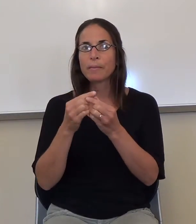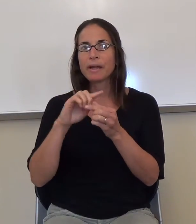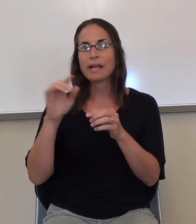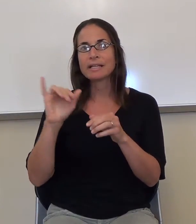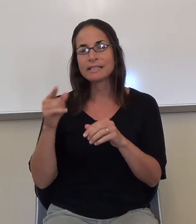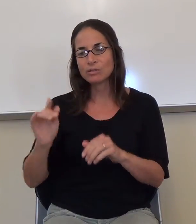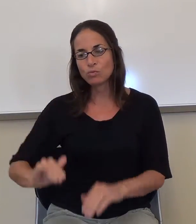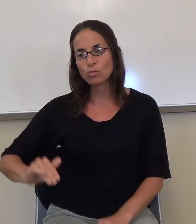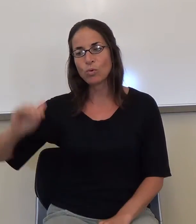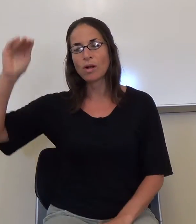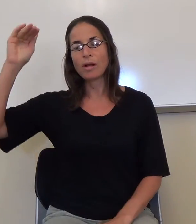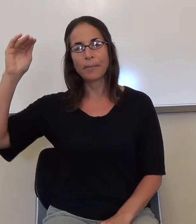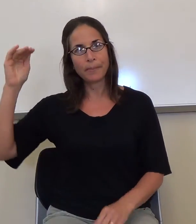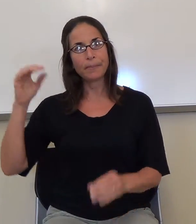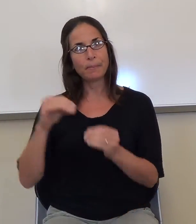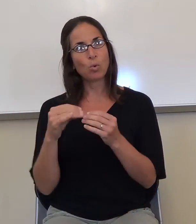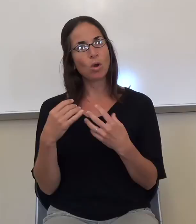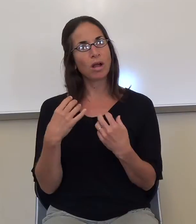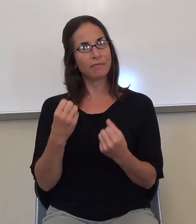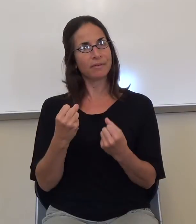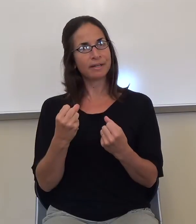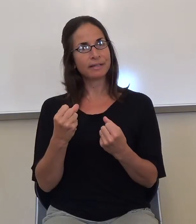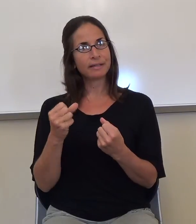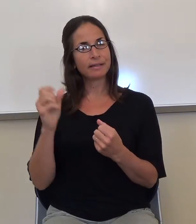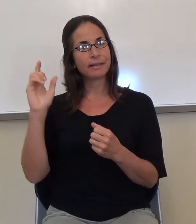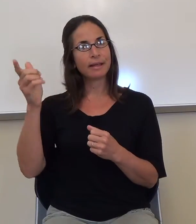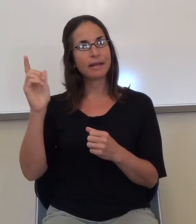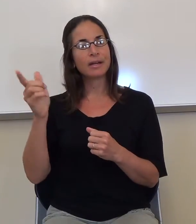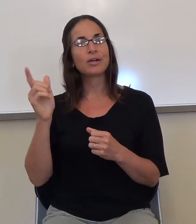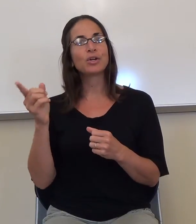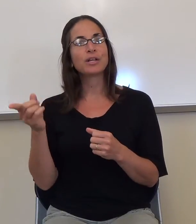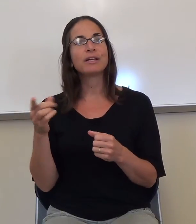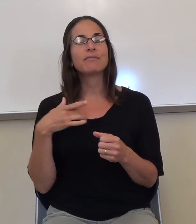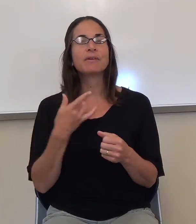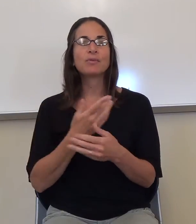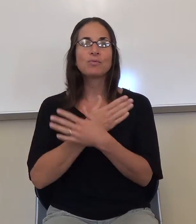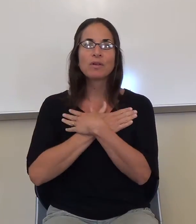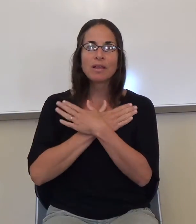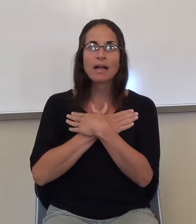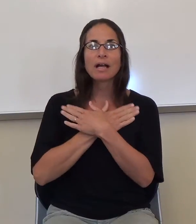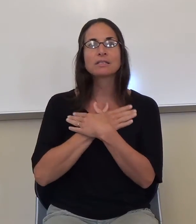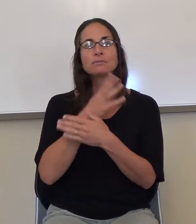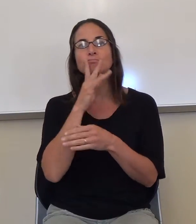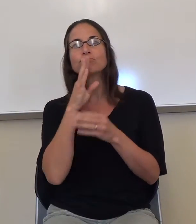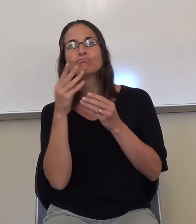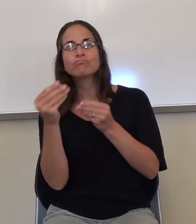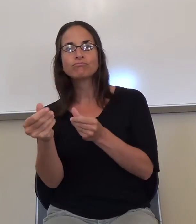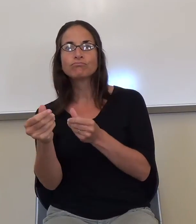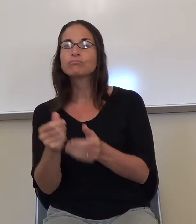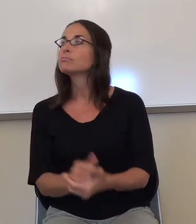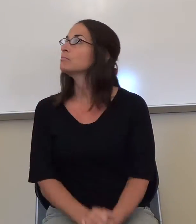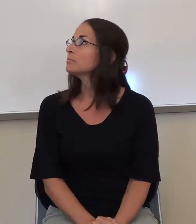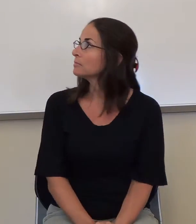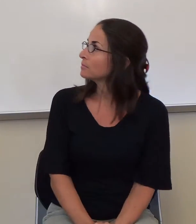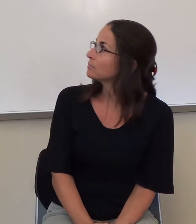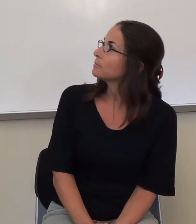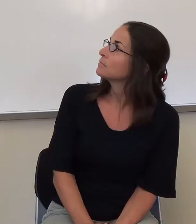and more confident, he was relaxed and articulate. Okay. Okay. This word is,